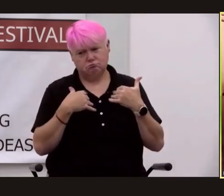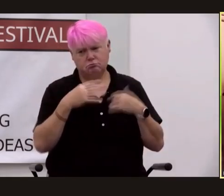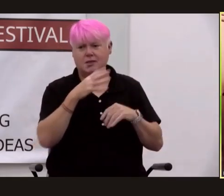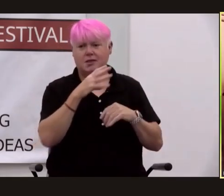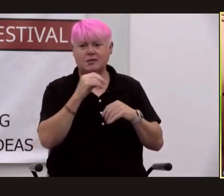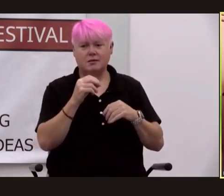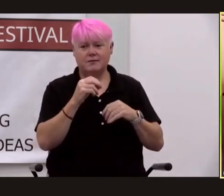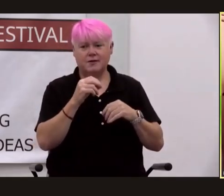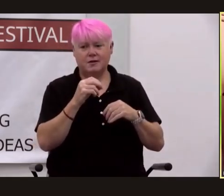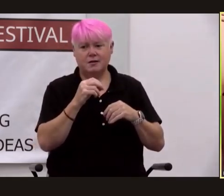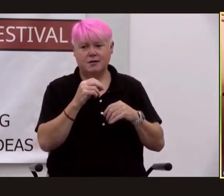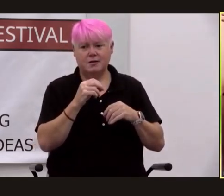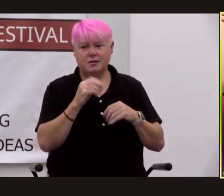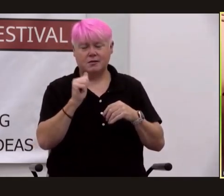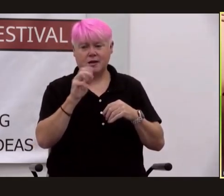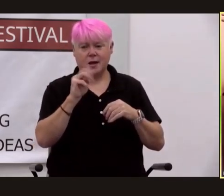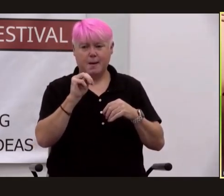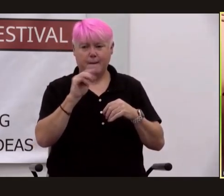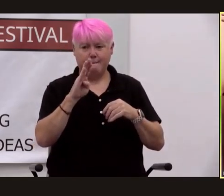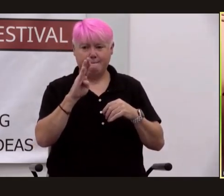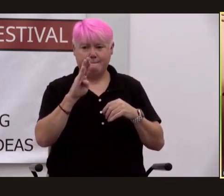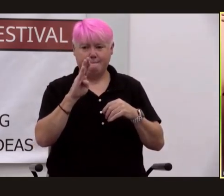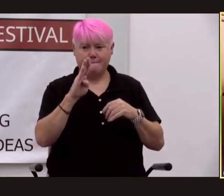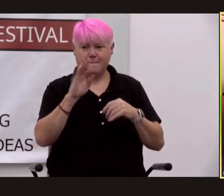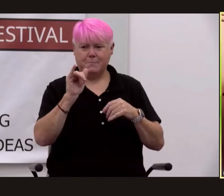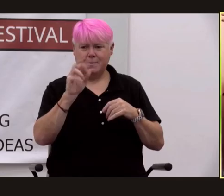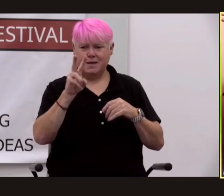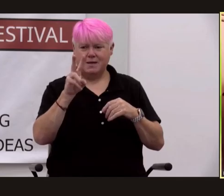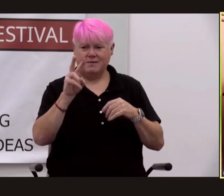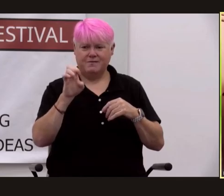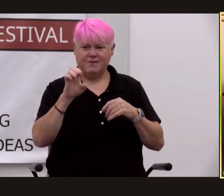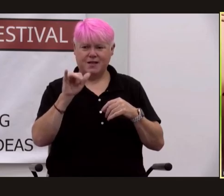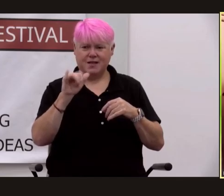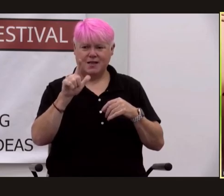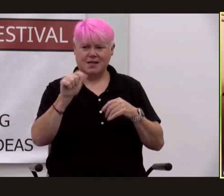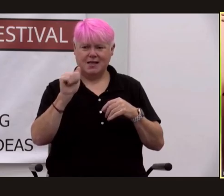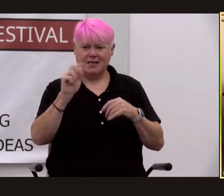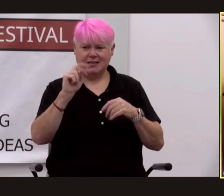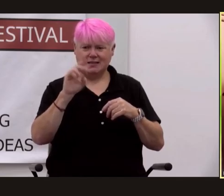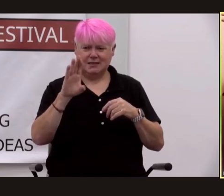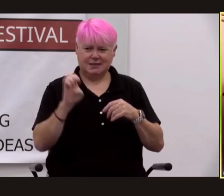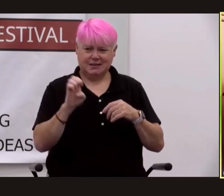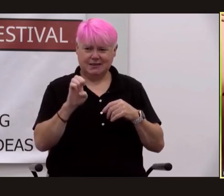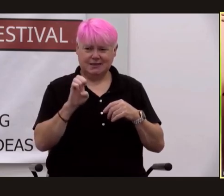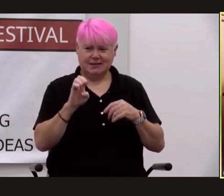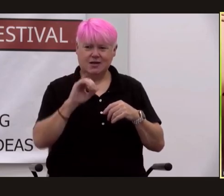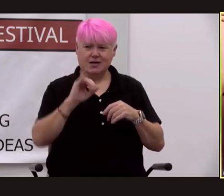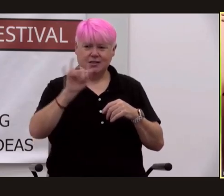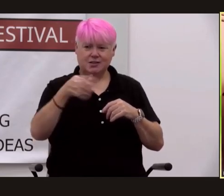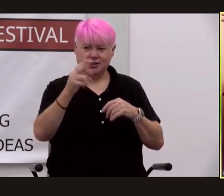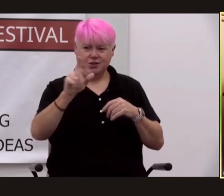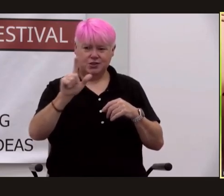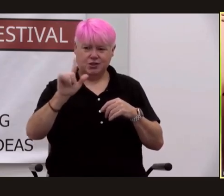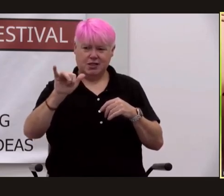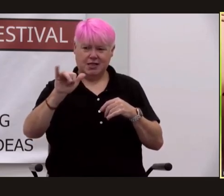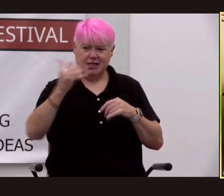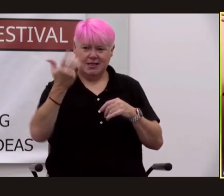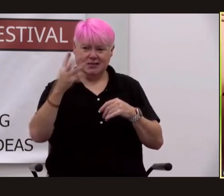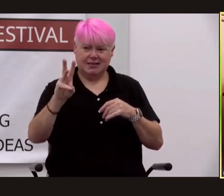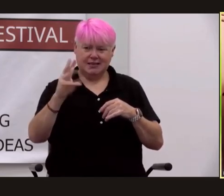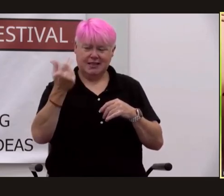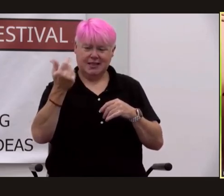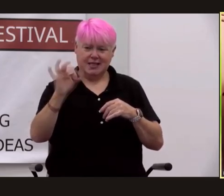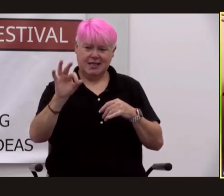least ambivalence at this remove of three quarters of a century on july 16th 1945